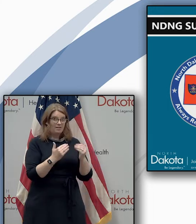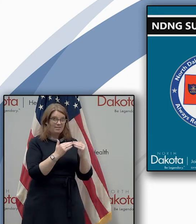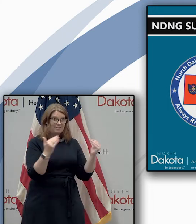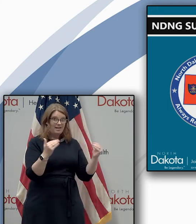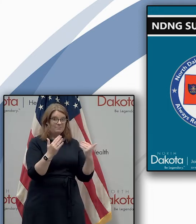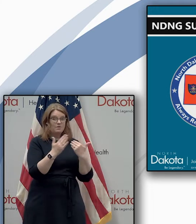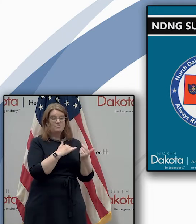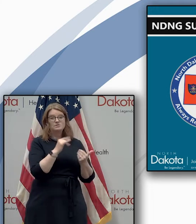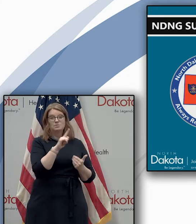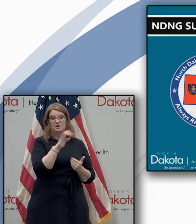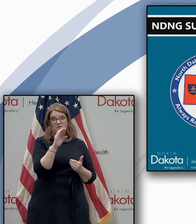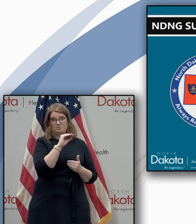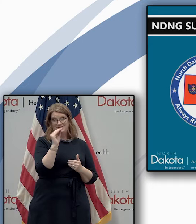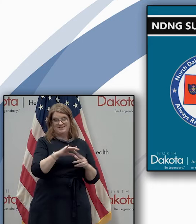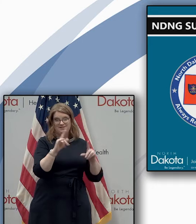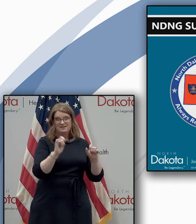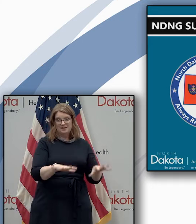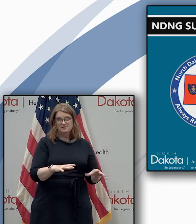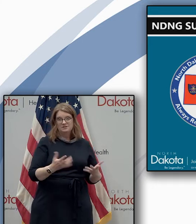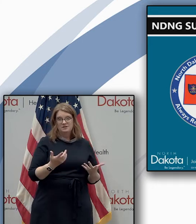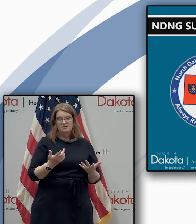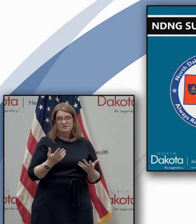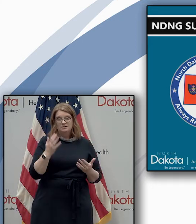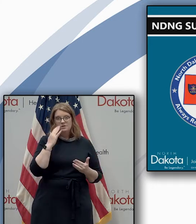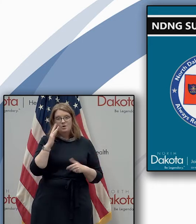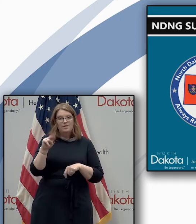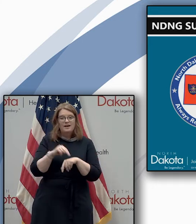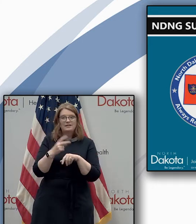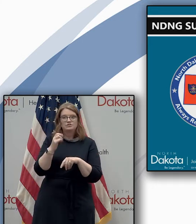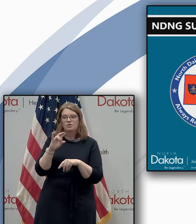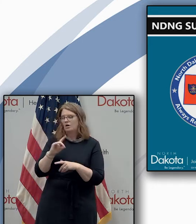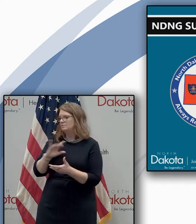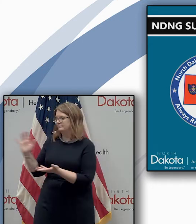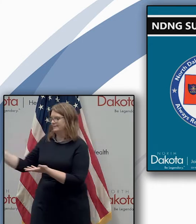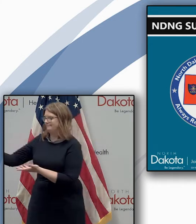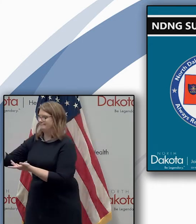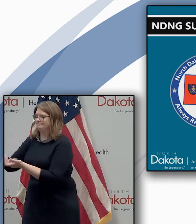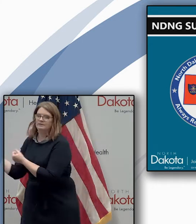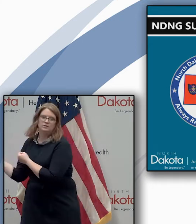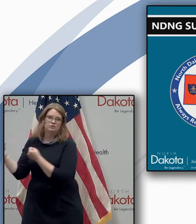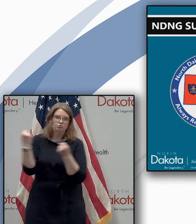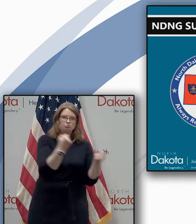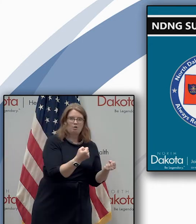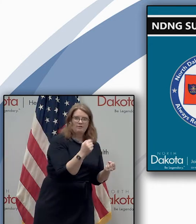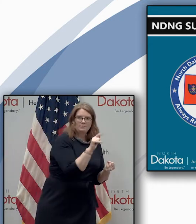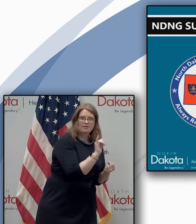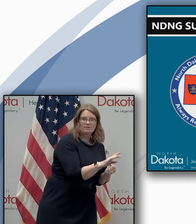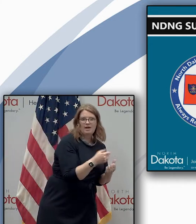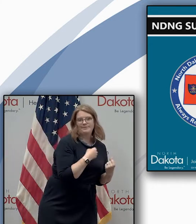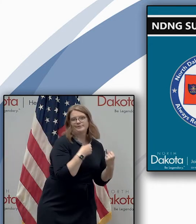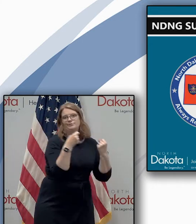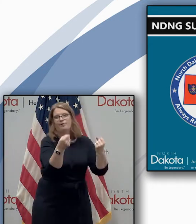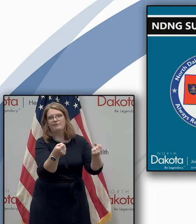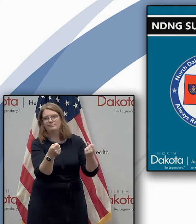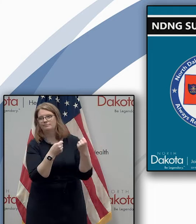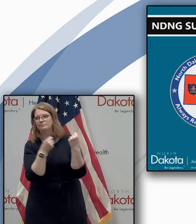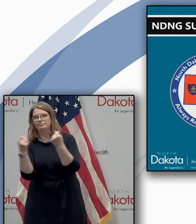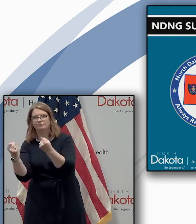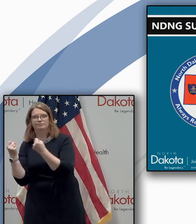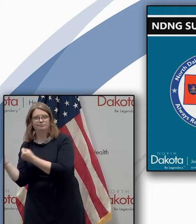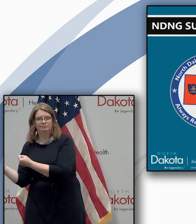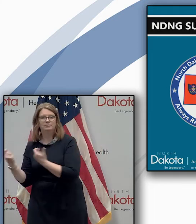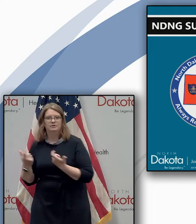close to 100 of those tests might have had the national guard involved in all total since the start of the pandemic